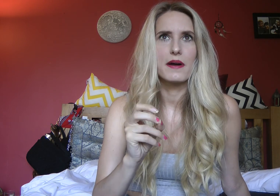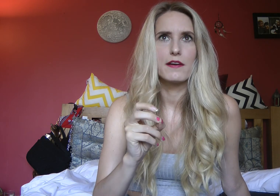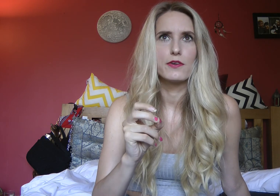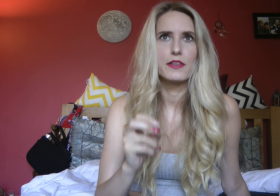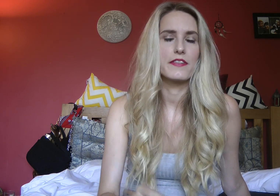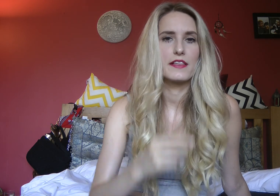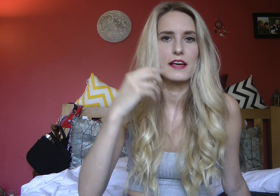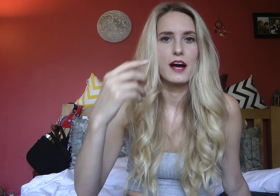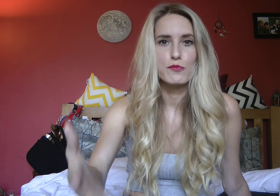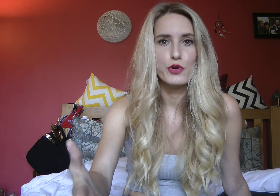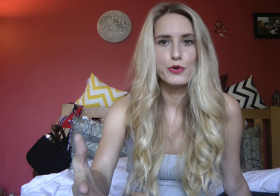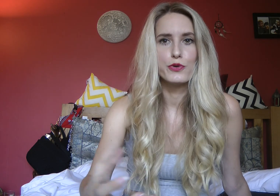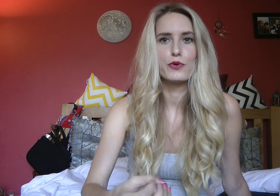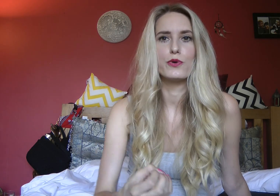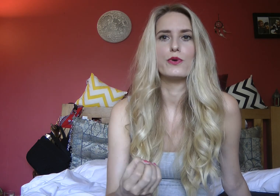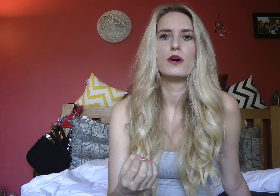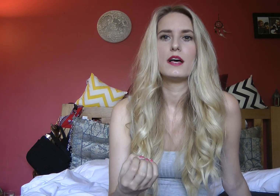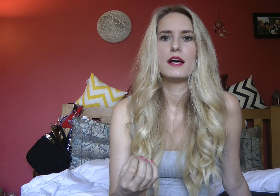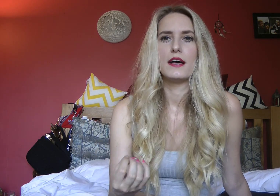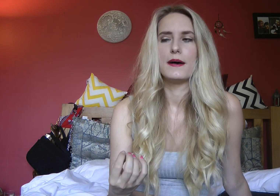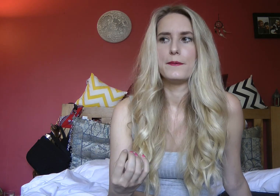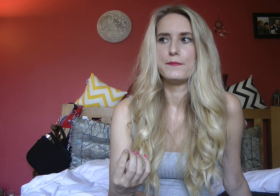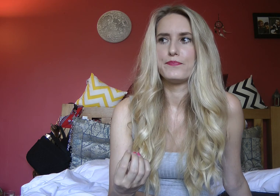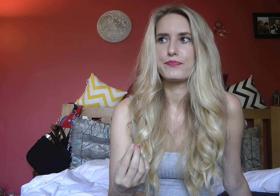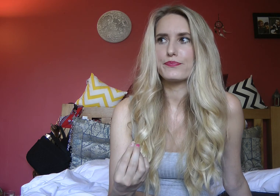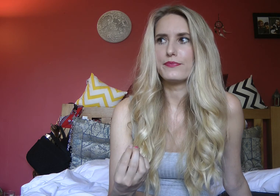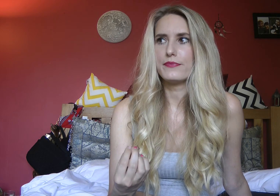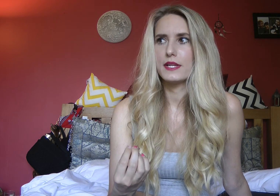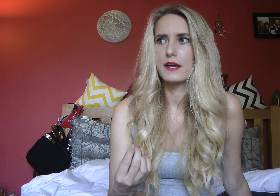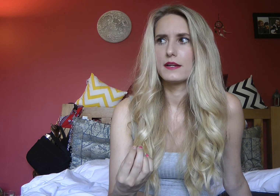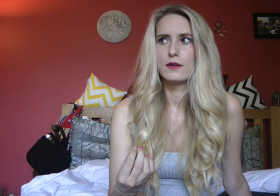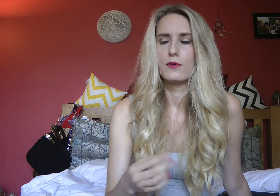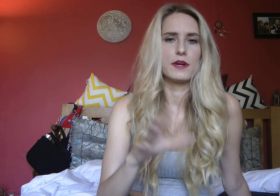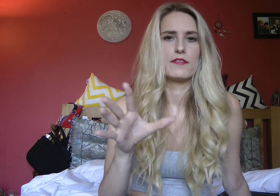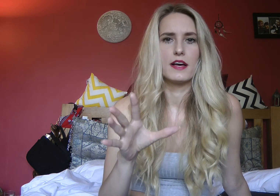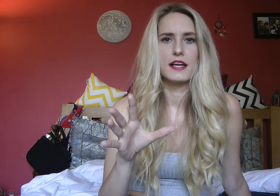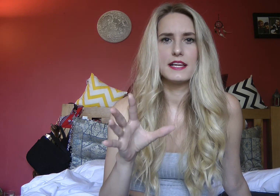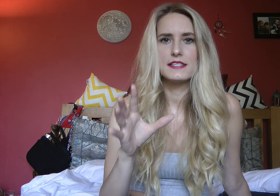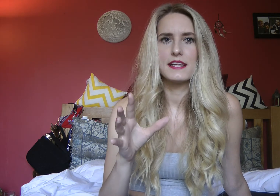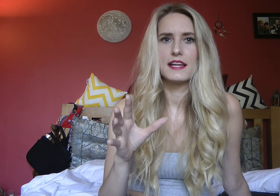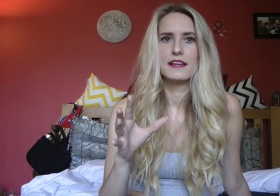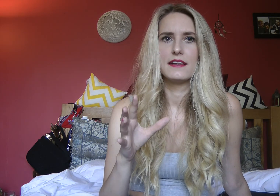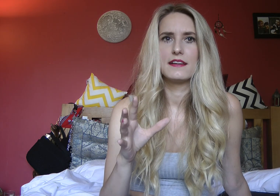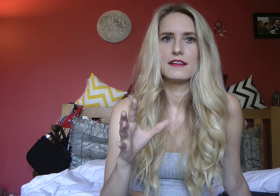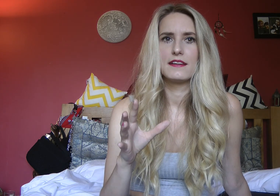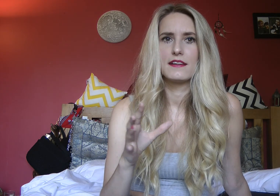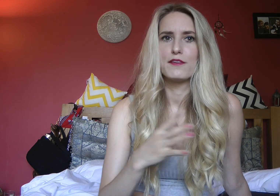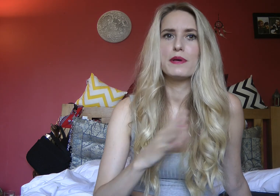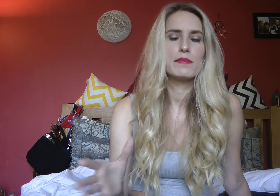paranoia that they think I'm rude or whatever at least then I've been